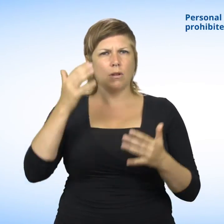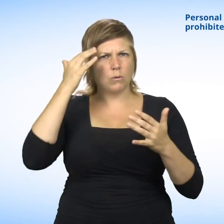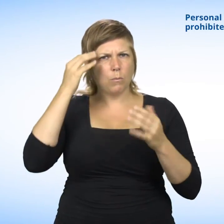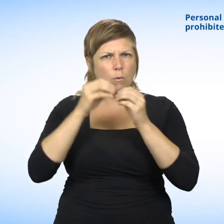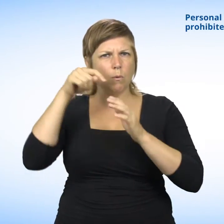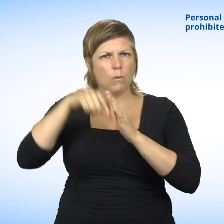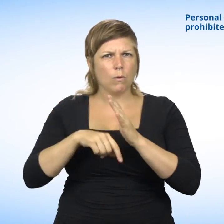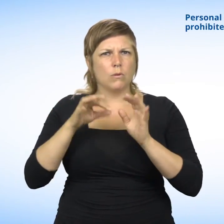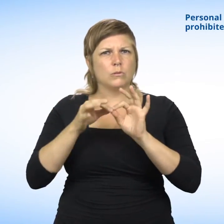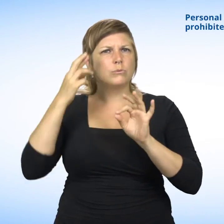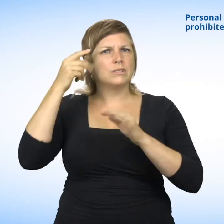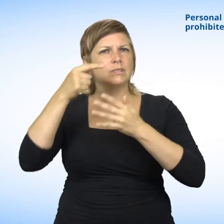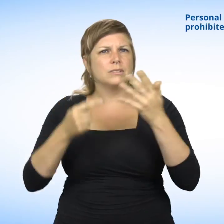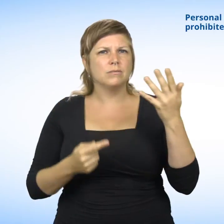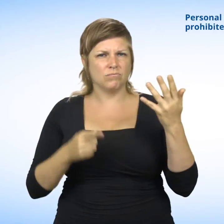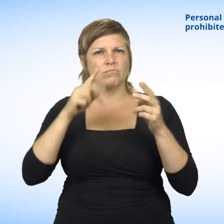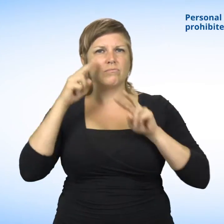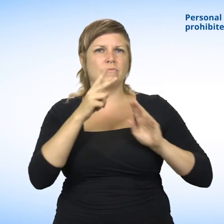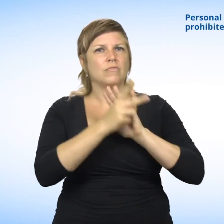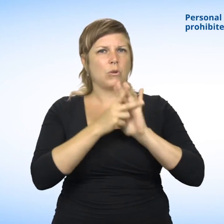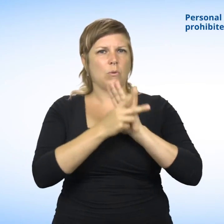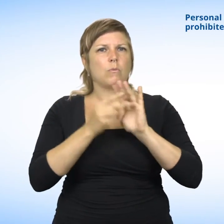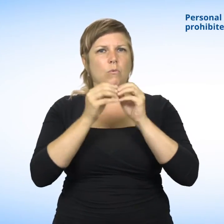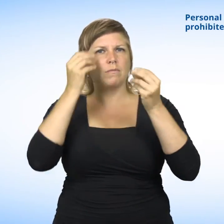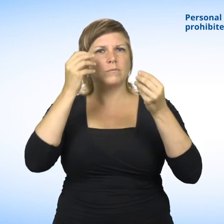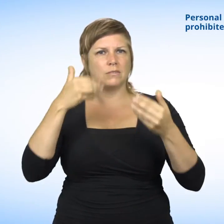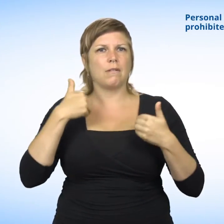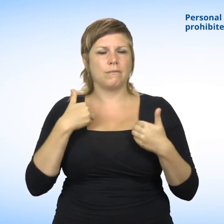Watch our video clips on each of these grounds of harassment for more information.